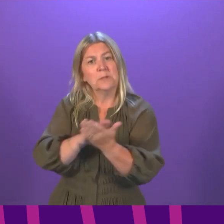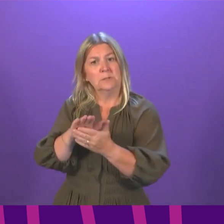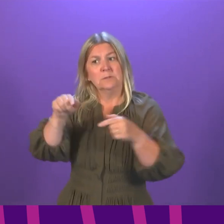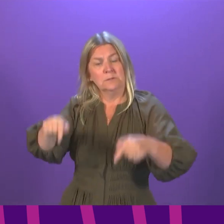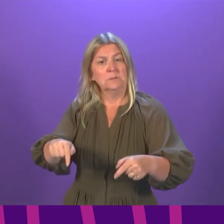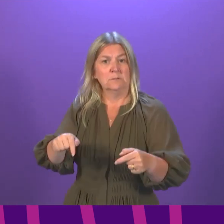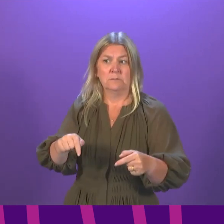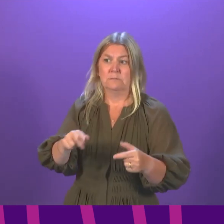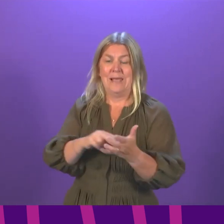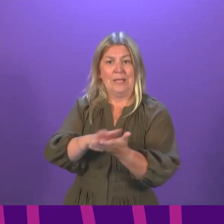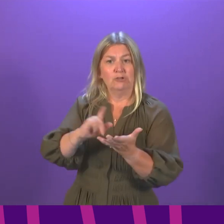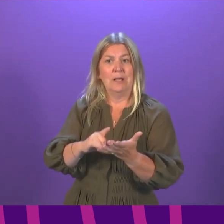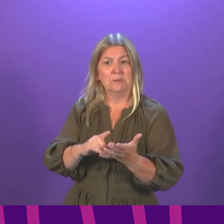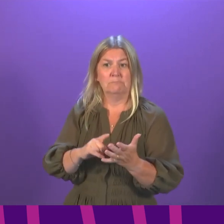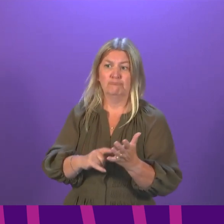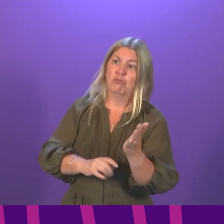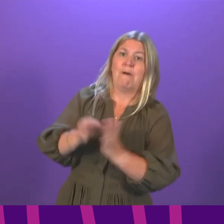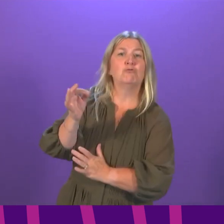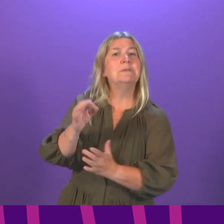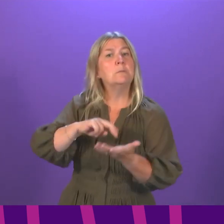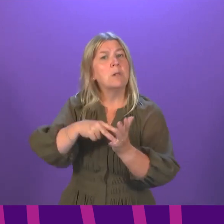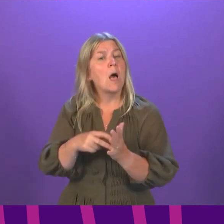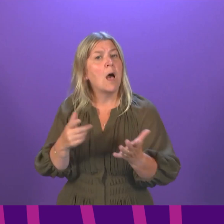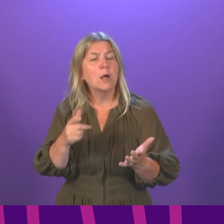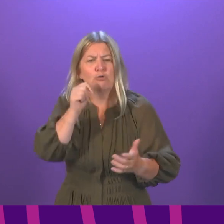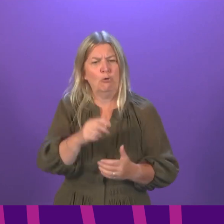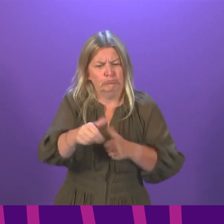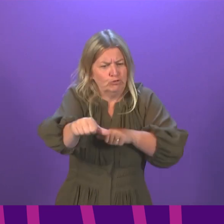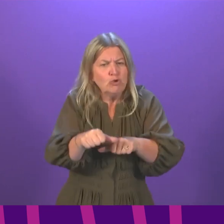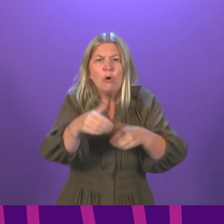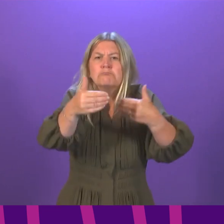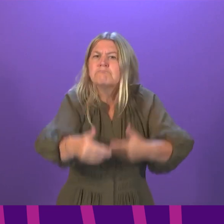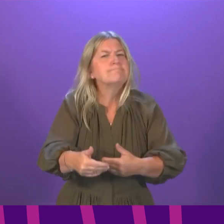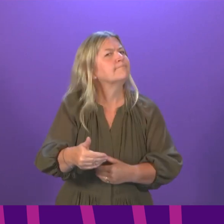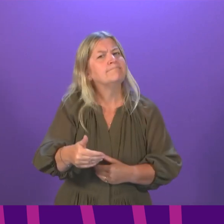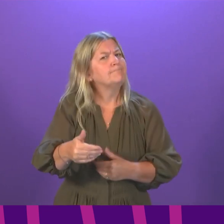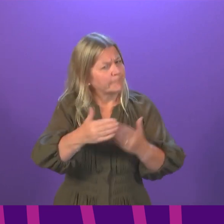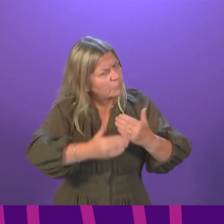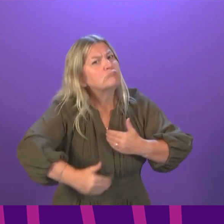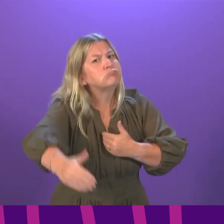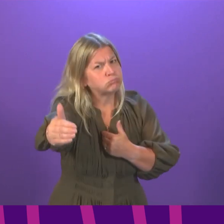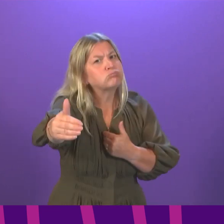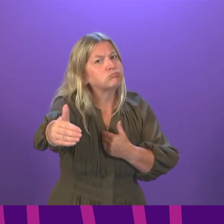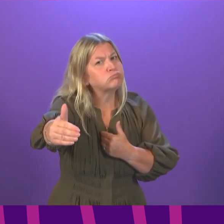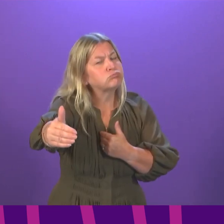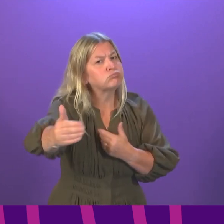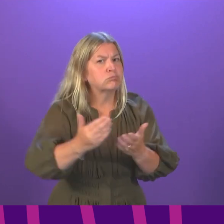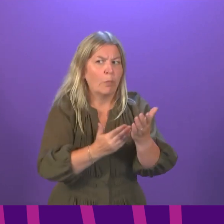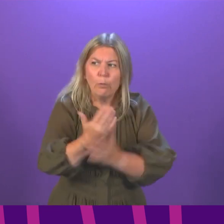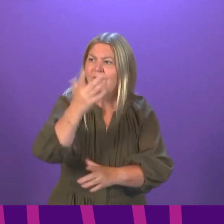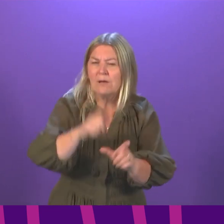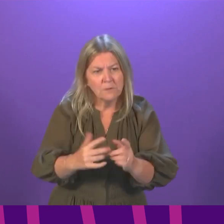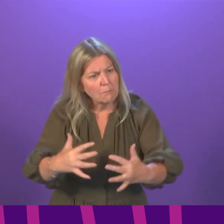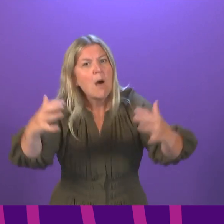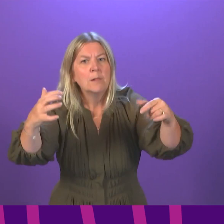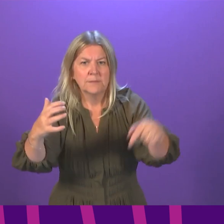not be a plan for the next weeks or months, but will be a plan for probably the duration of this Parliament, that we get that